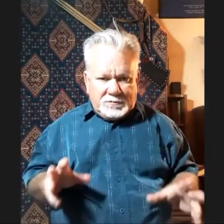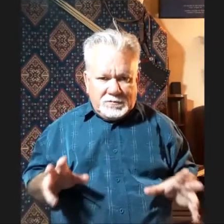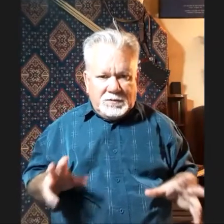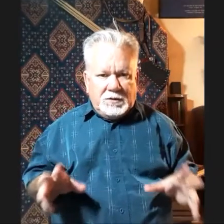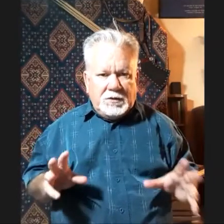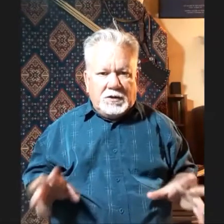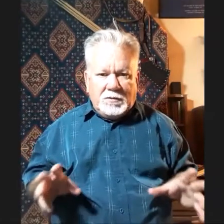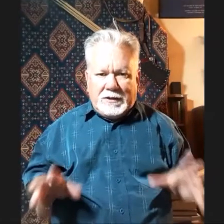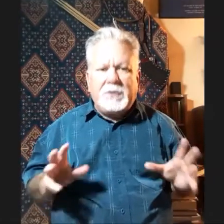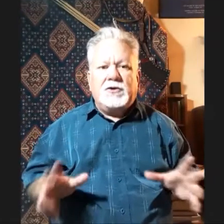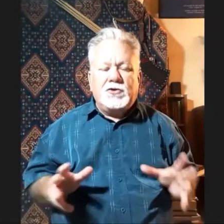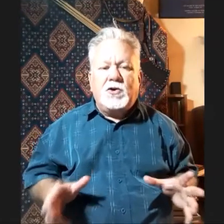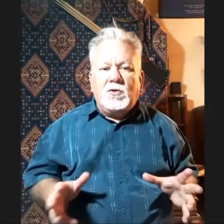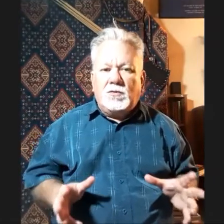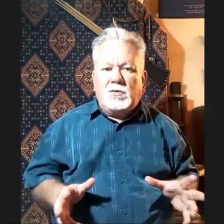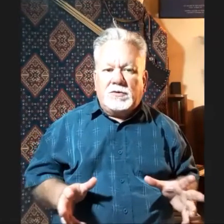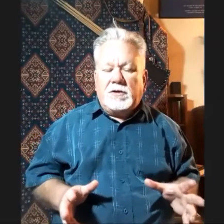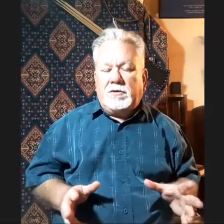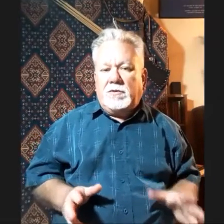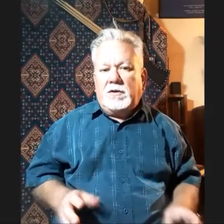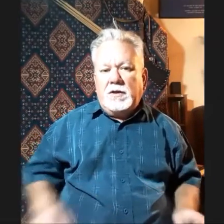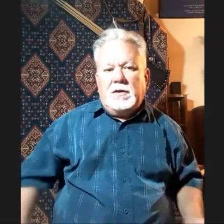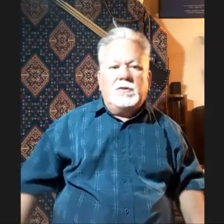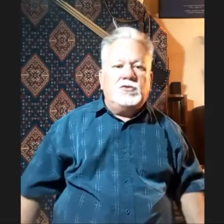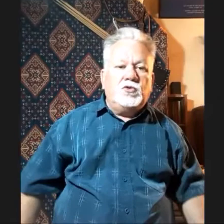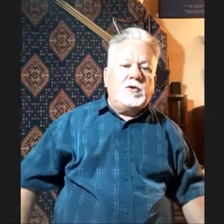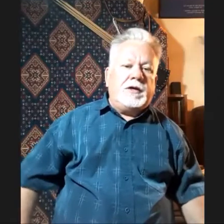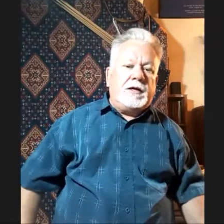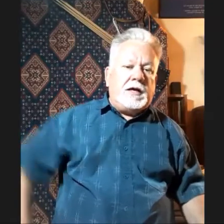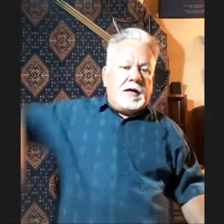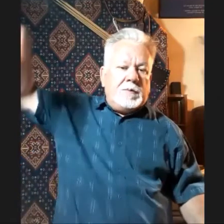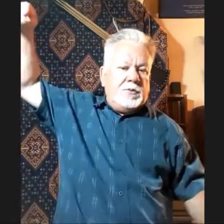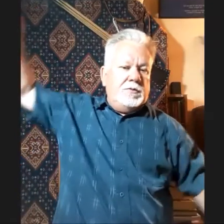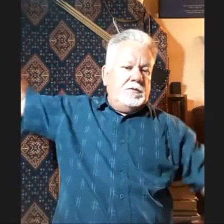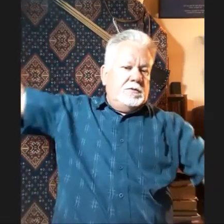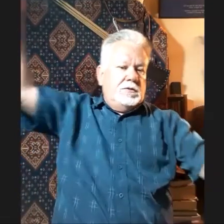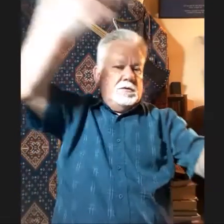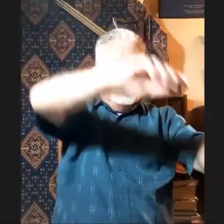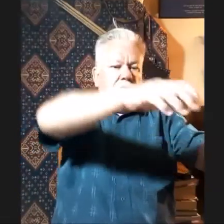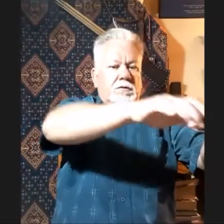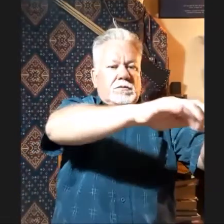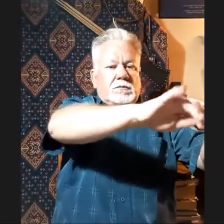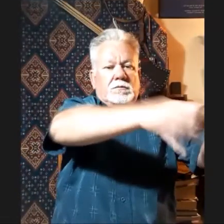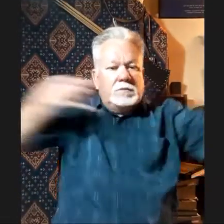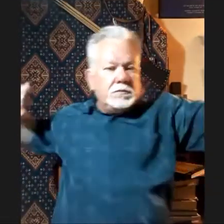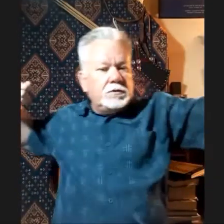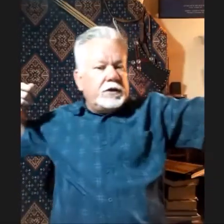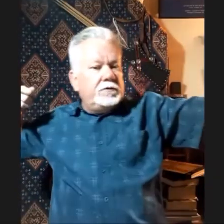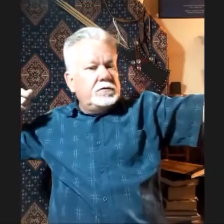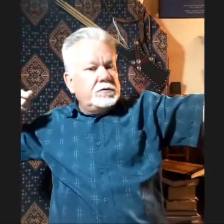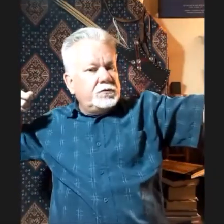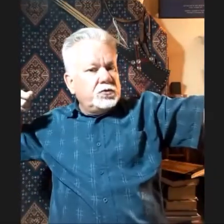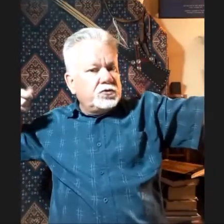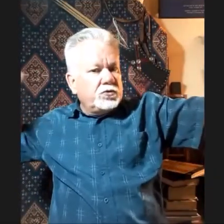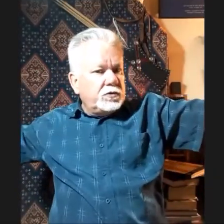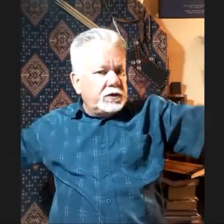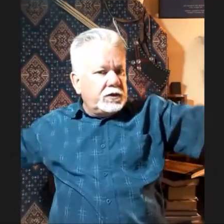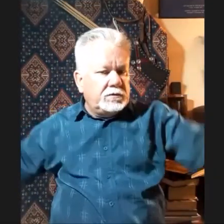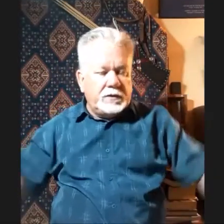you know, in control of what was going on. Drawing up on and to full draw, you know, in